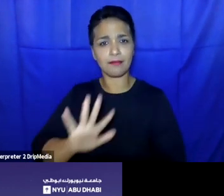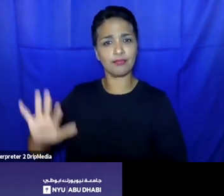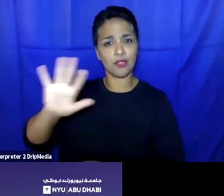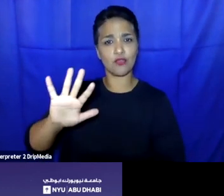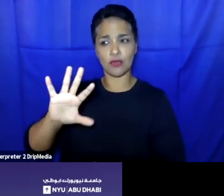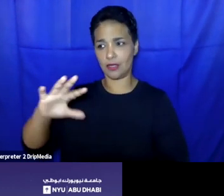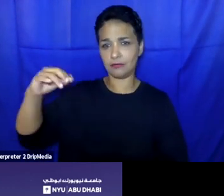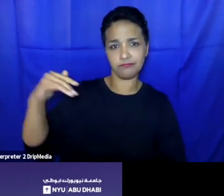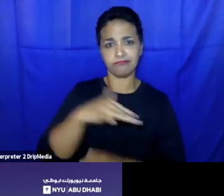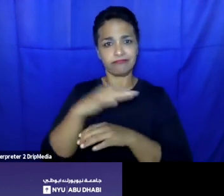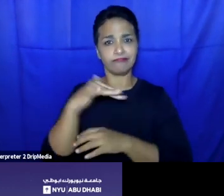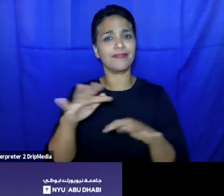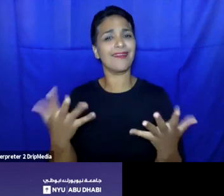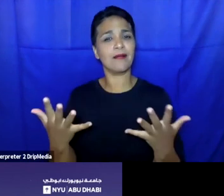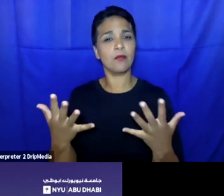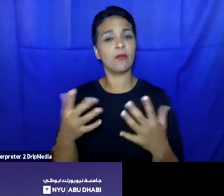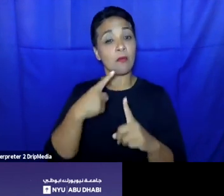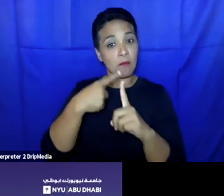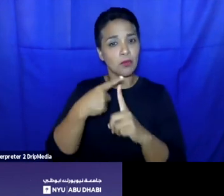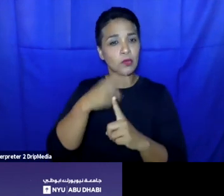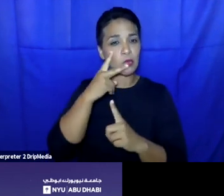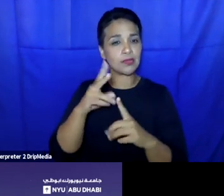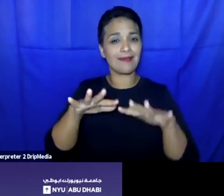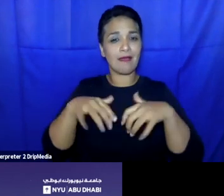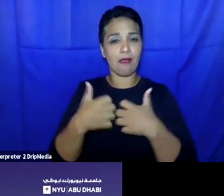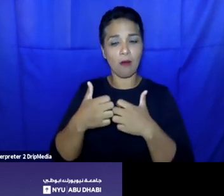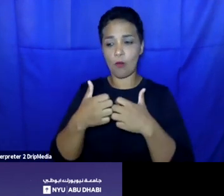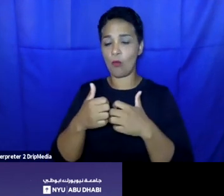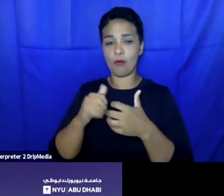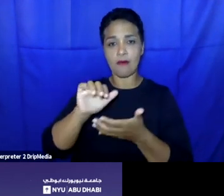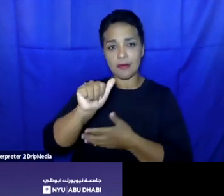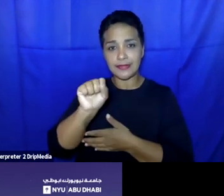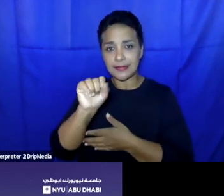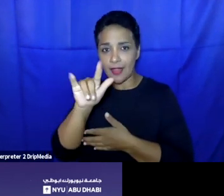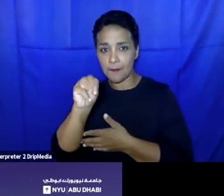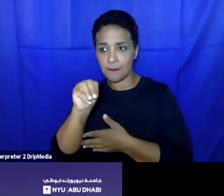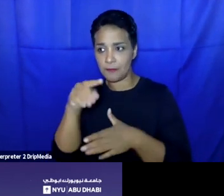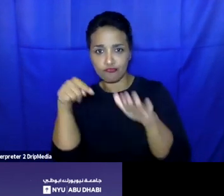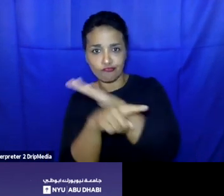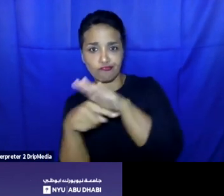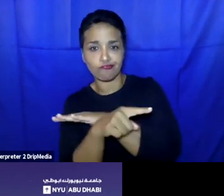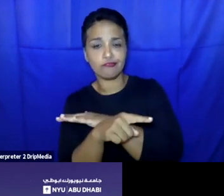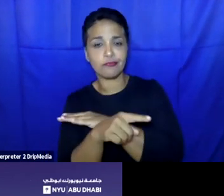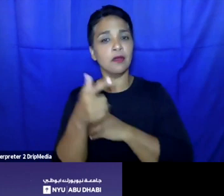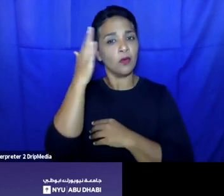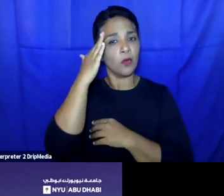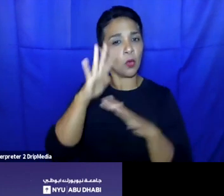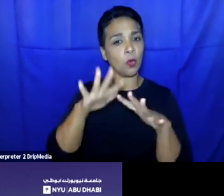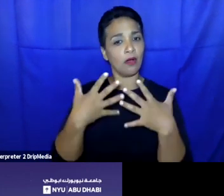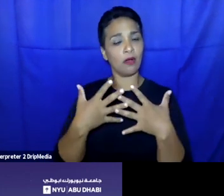in particular, when it comes to the external dimension of asylum? And also based on this, how do you assess current developments in new cooperation with